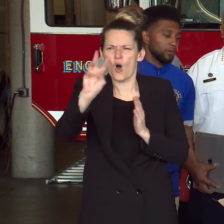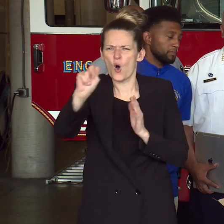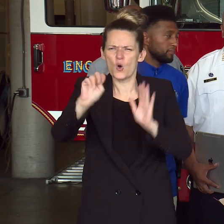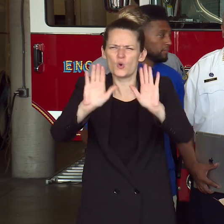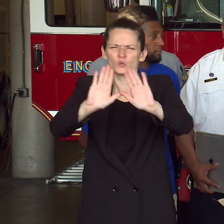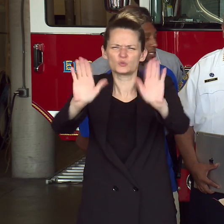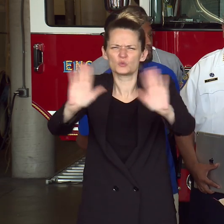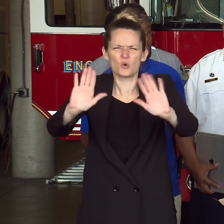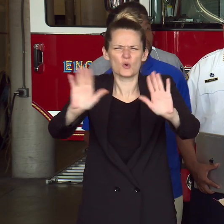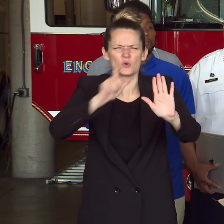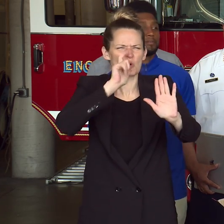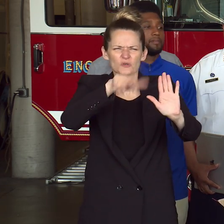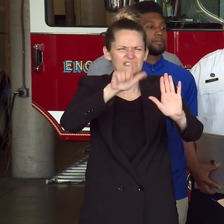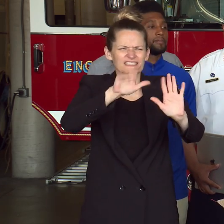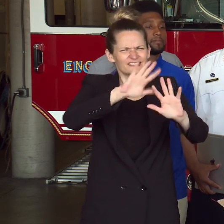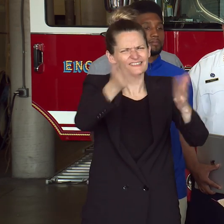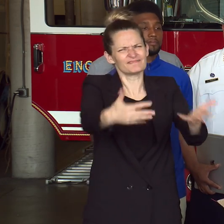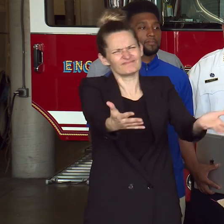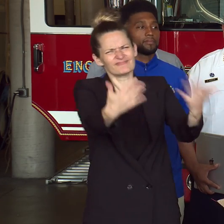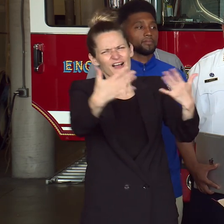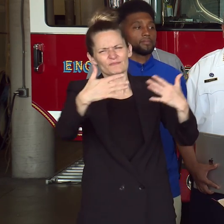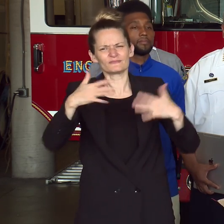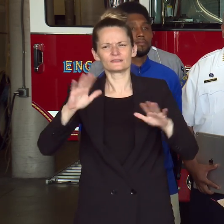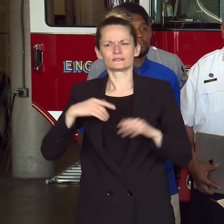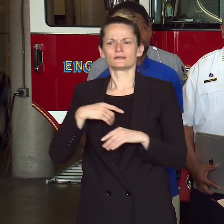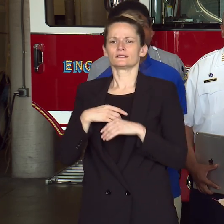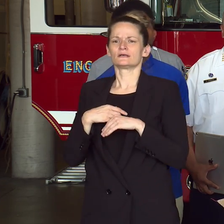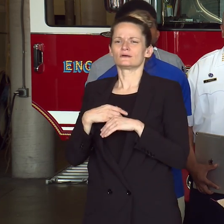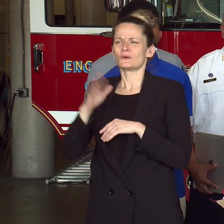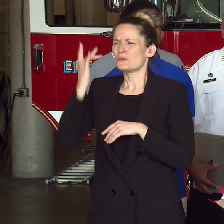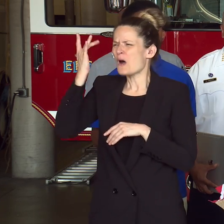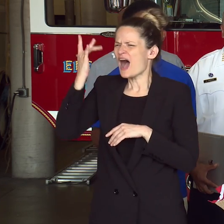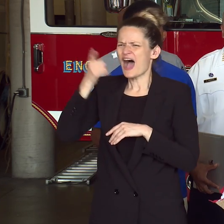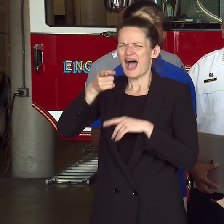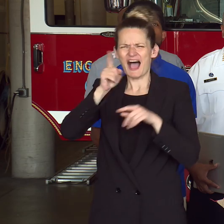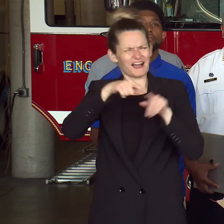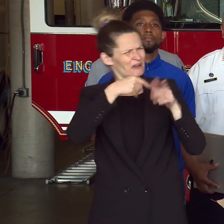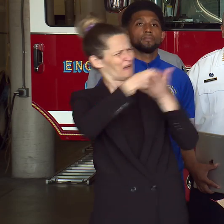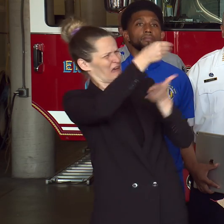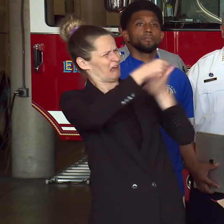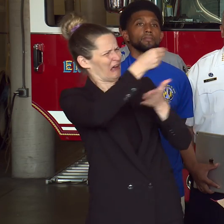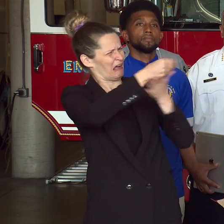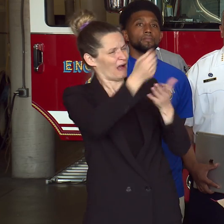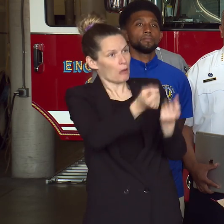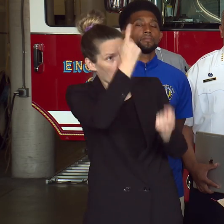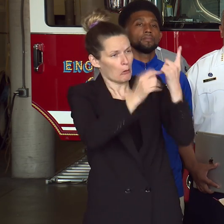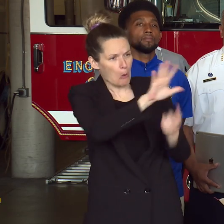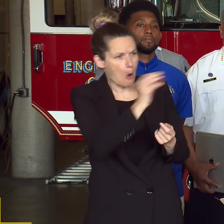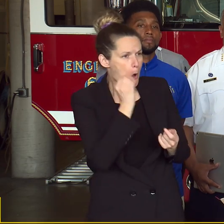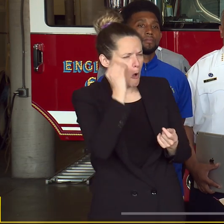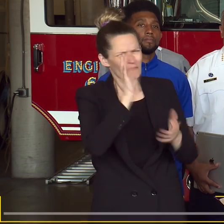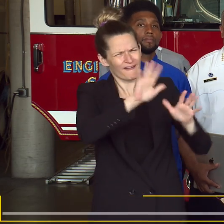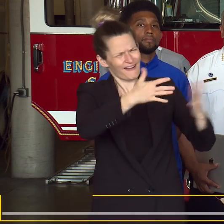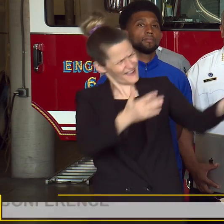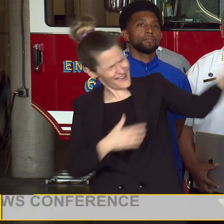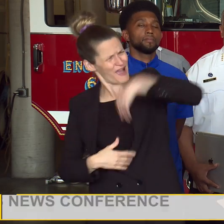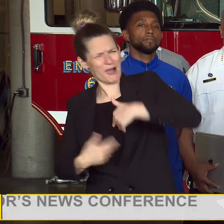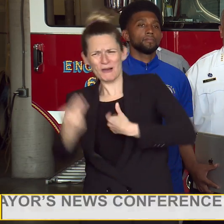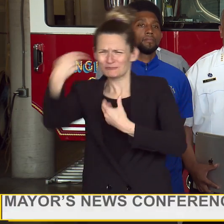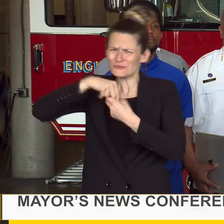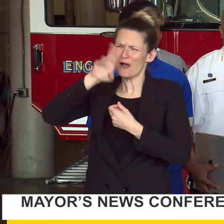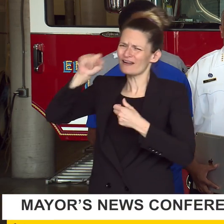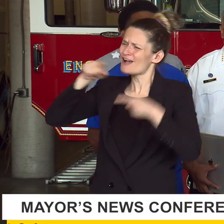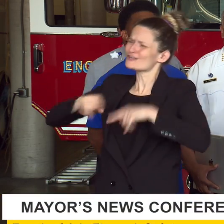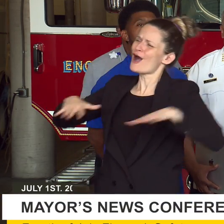barbecues or anywhere in the city of Baltimore. Why do that when you can come and listen to all the amazing music, see all the amazing talent,